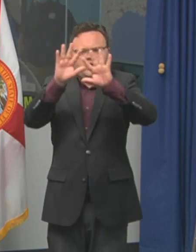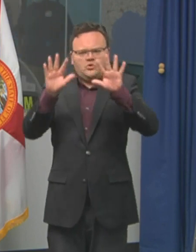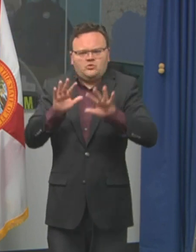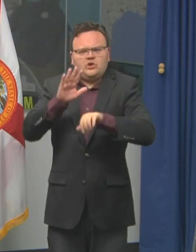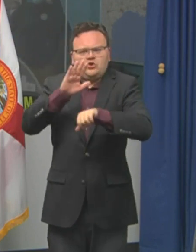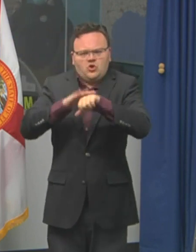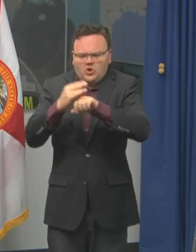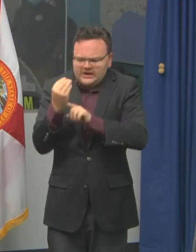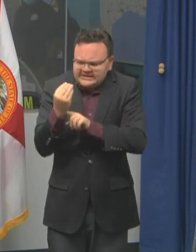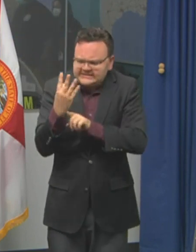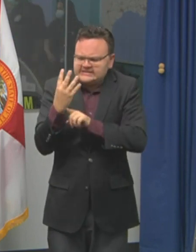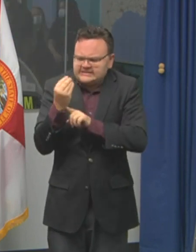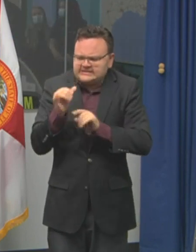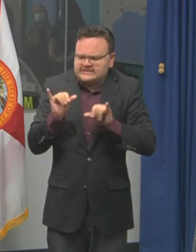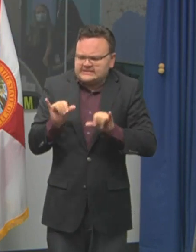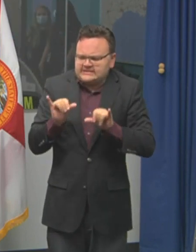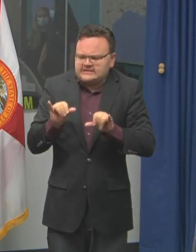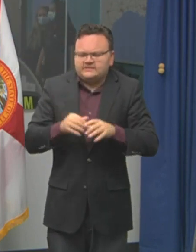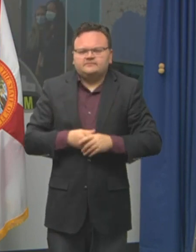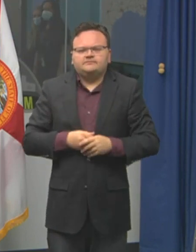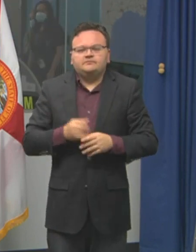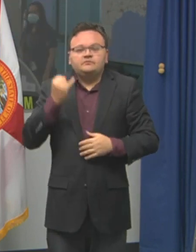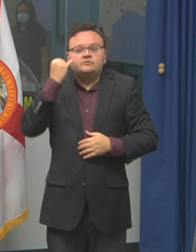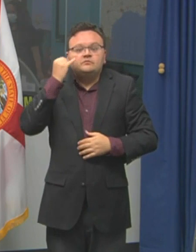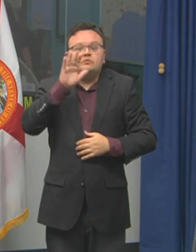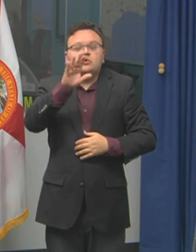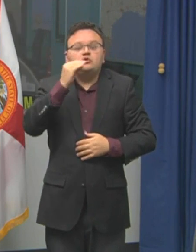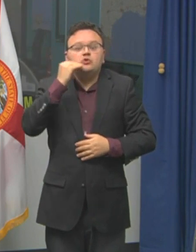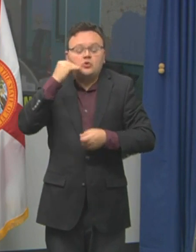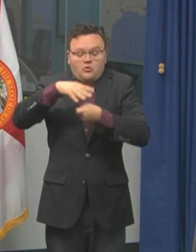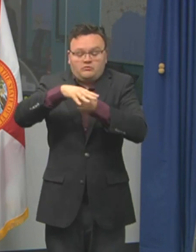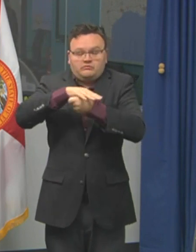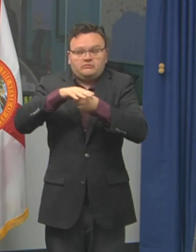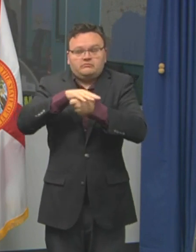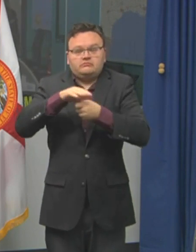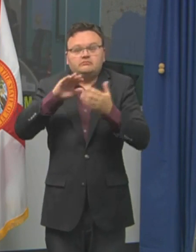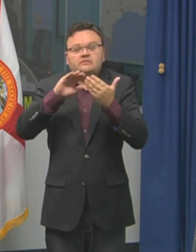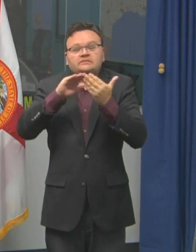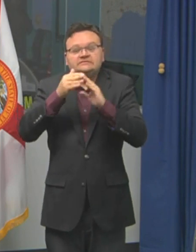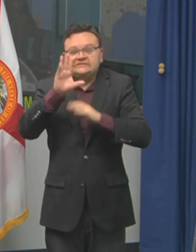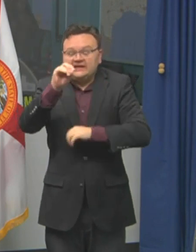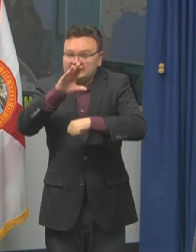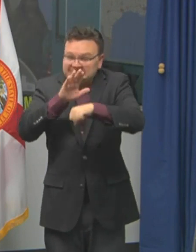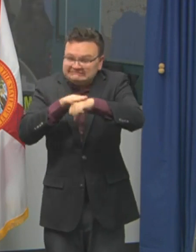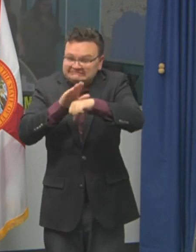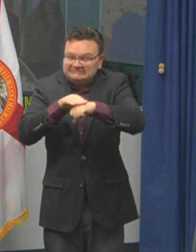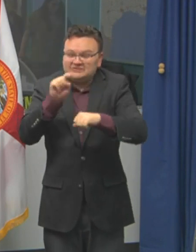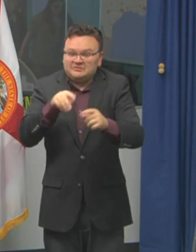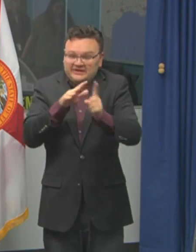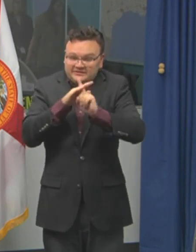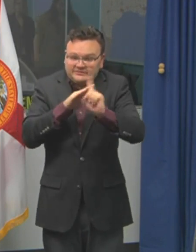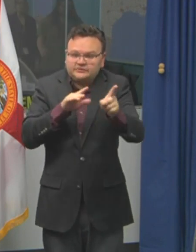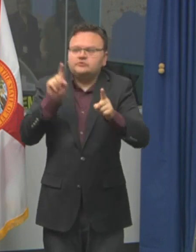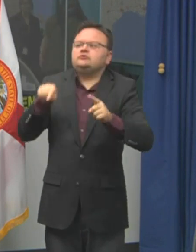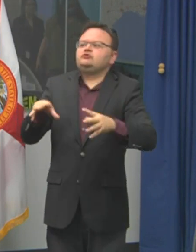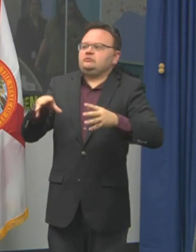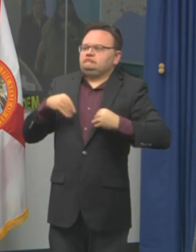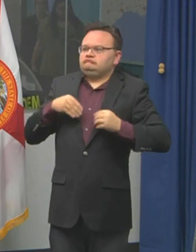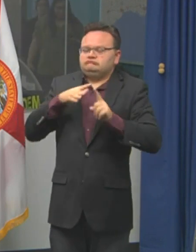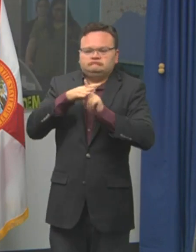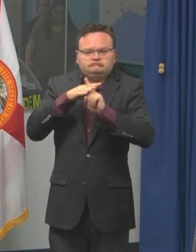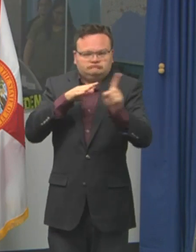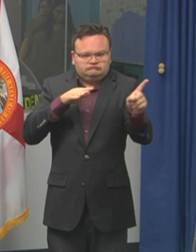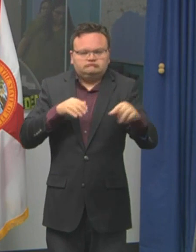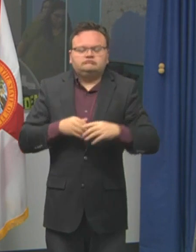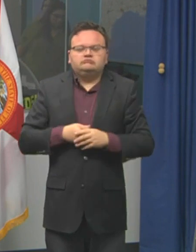from local officials if they ask you to evacuate your area. It's for your own safety. Counties will open shelters if they issue evacuations. Now we